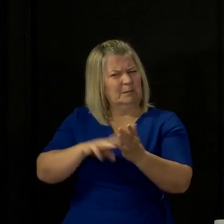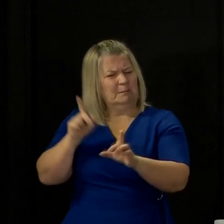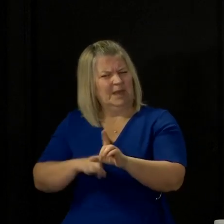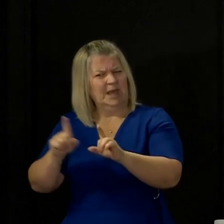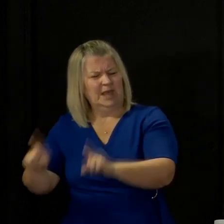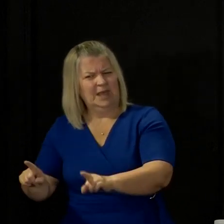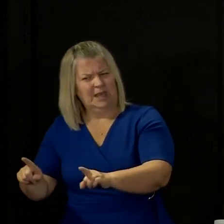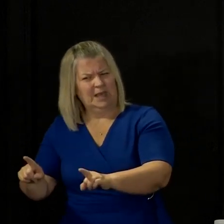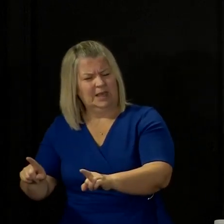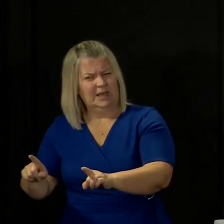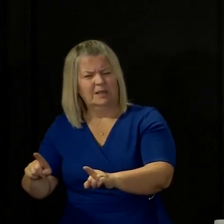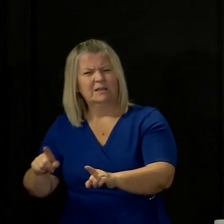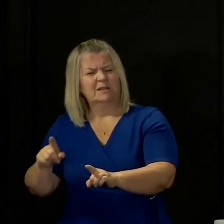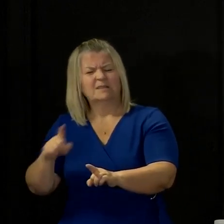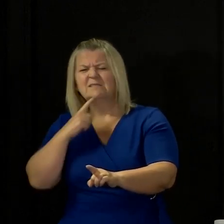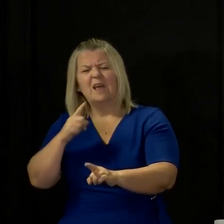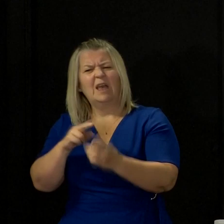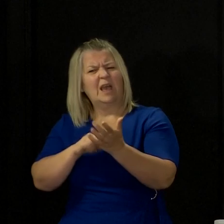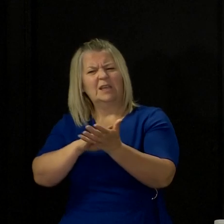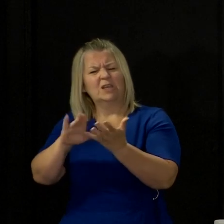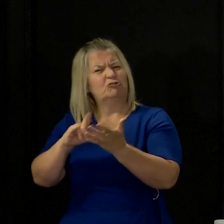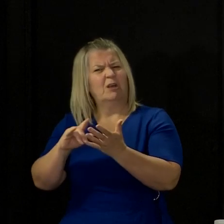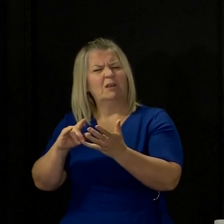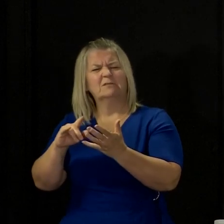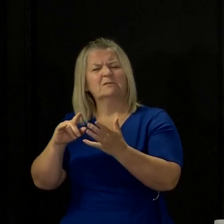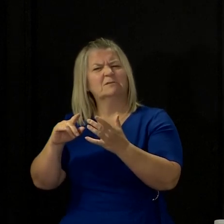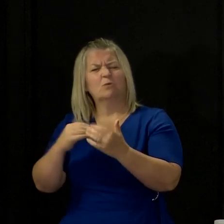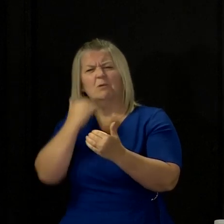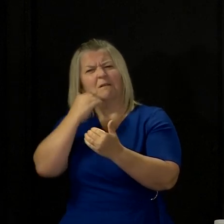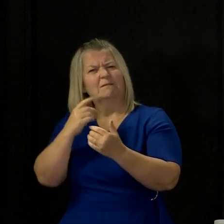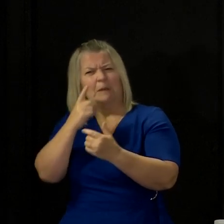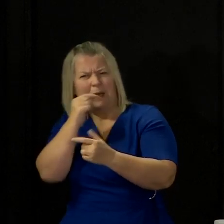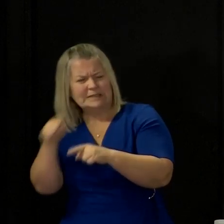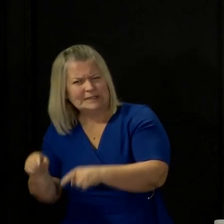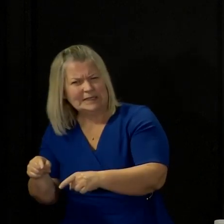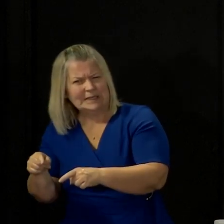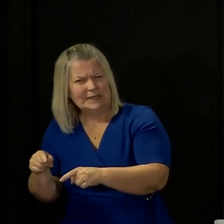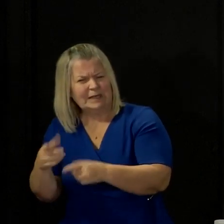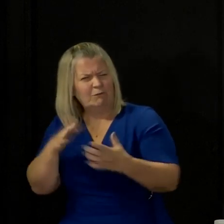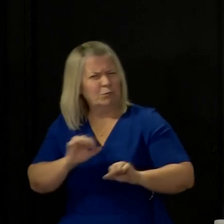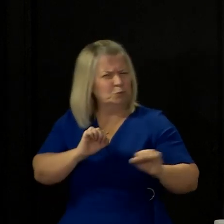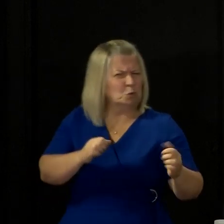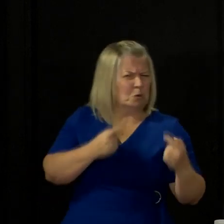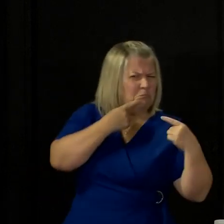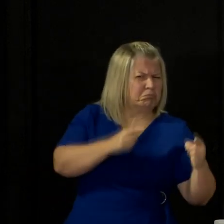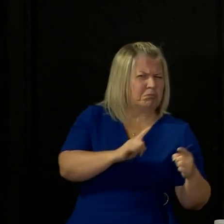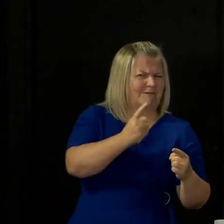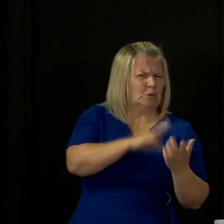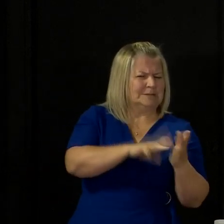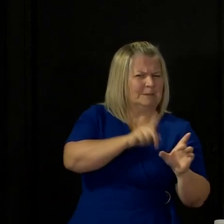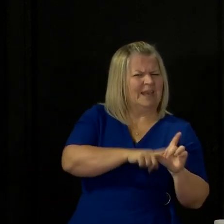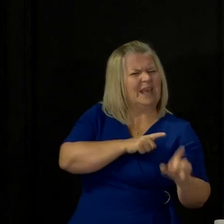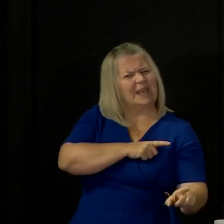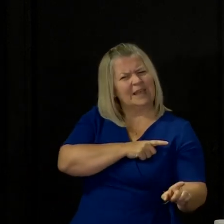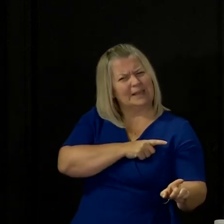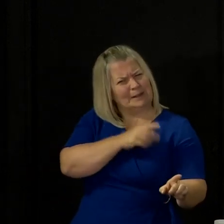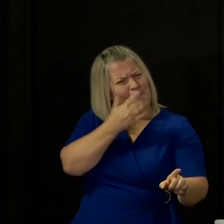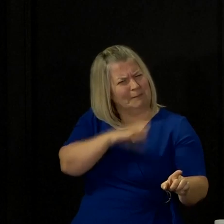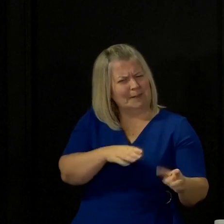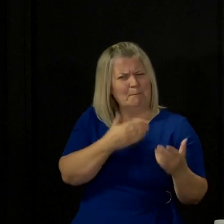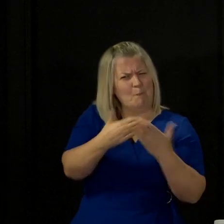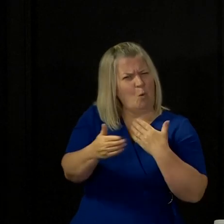didn't have the resourcing to fully implement the May 1st policy. Since then, obviously, you've made several further announcements on testing.